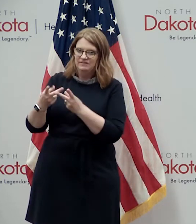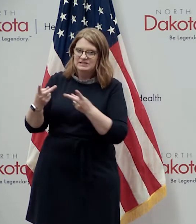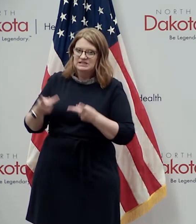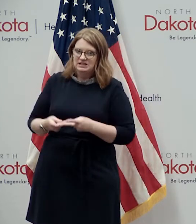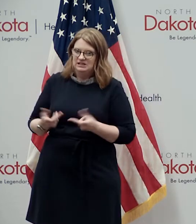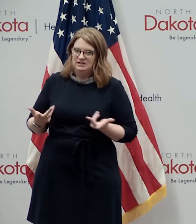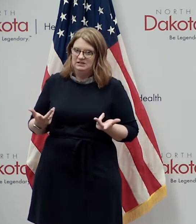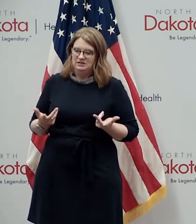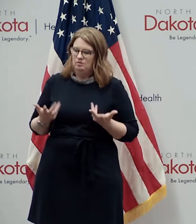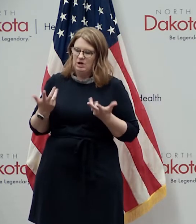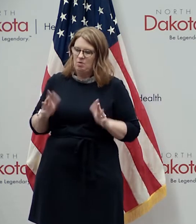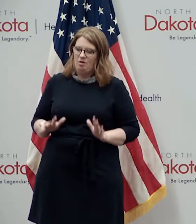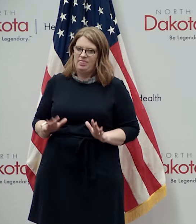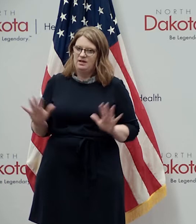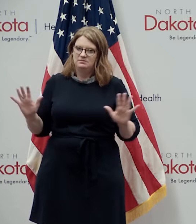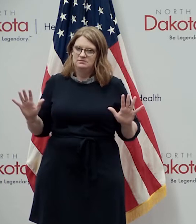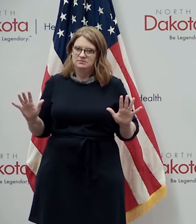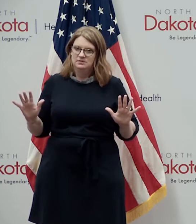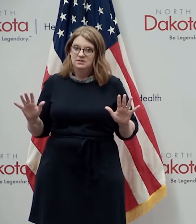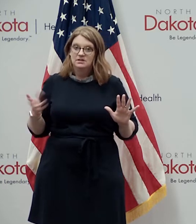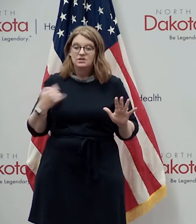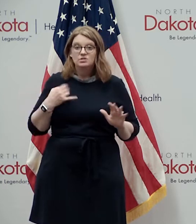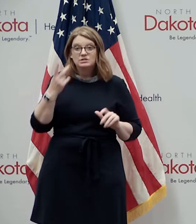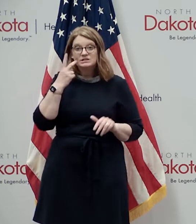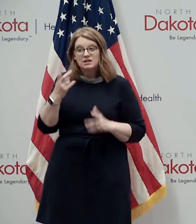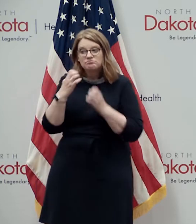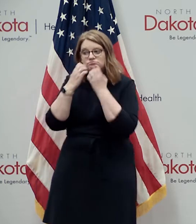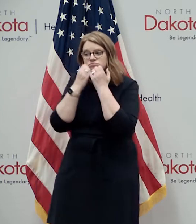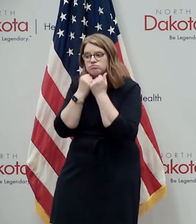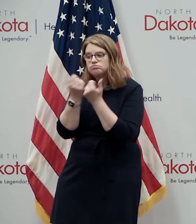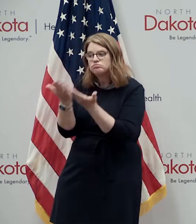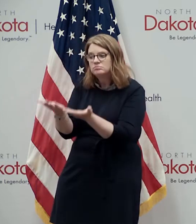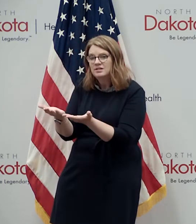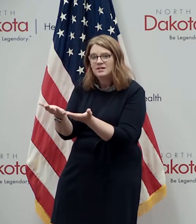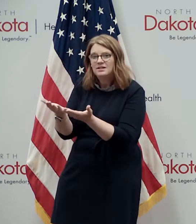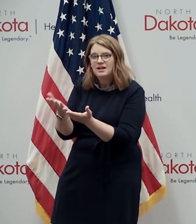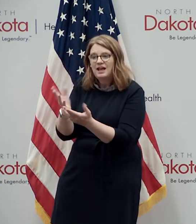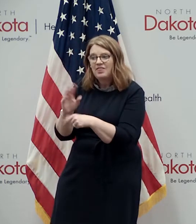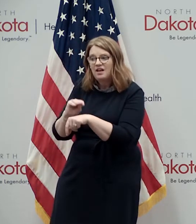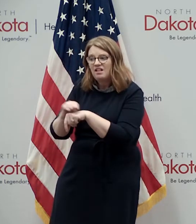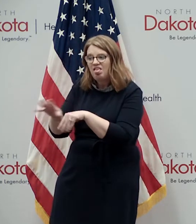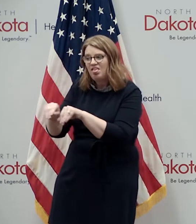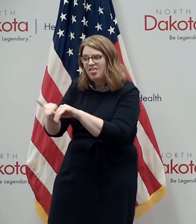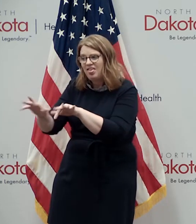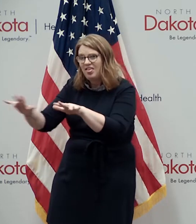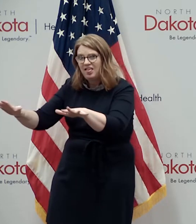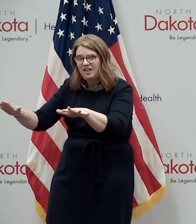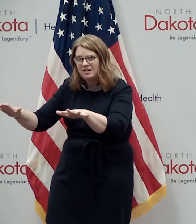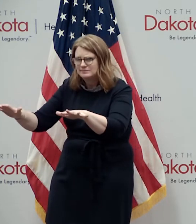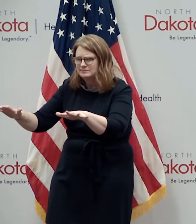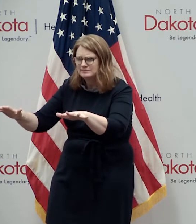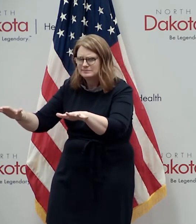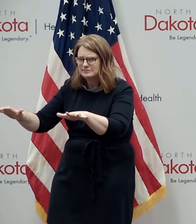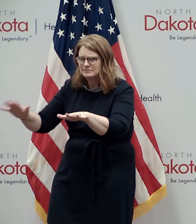because again as you're seeing your loved one we don't want to put anyone in that facility at risk we have a pilot